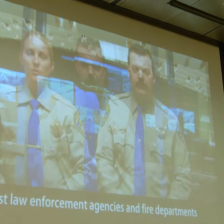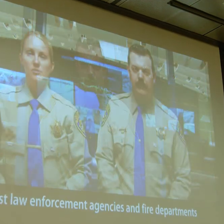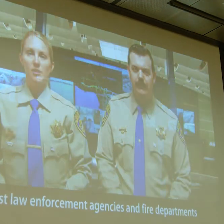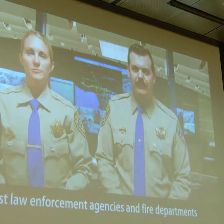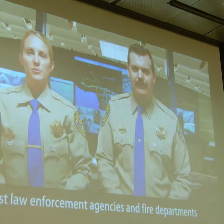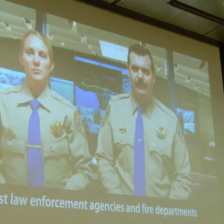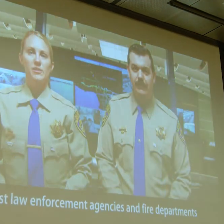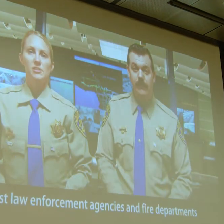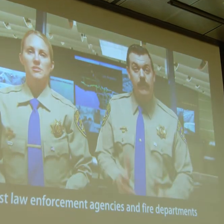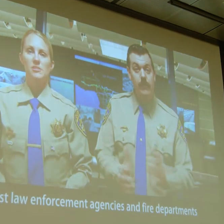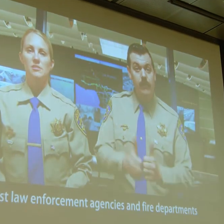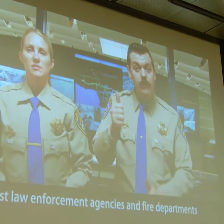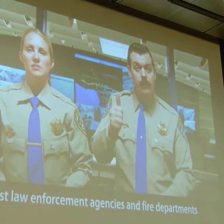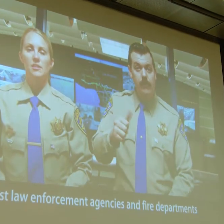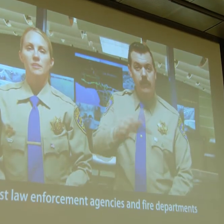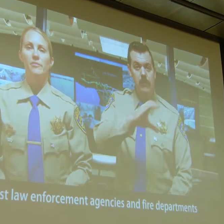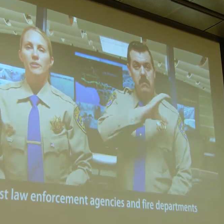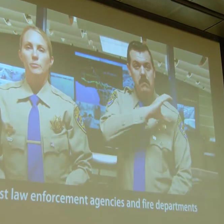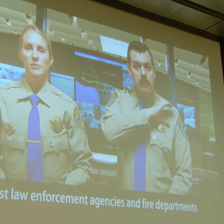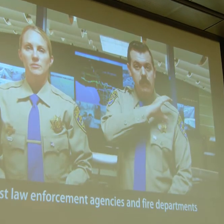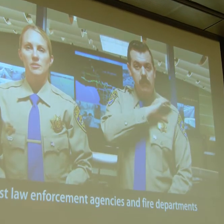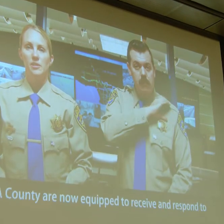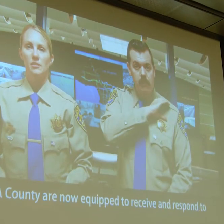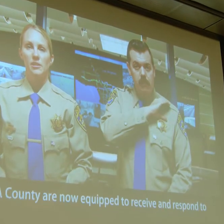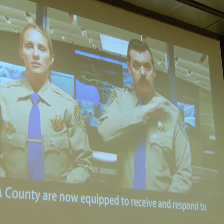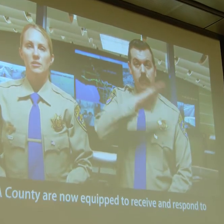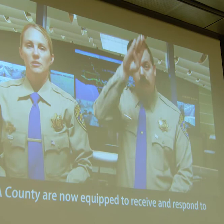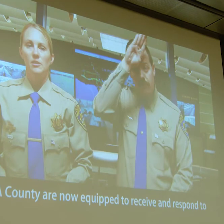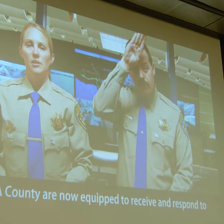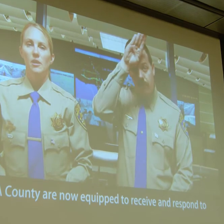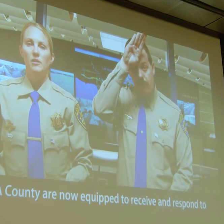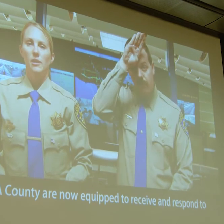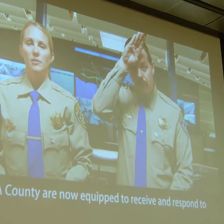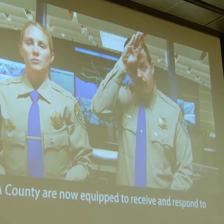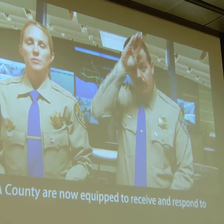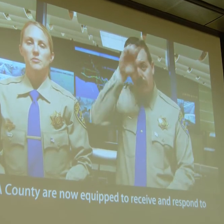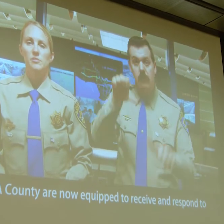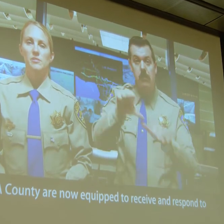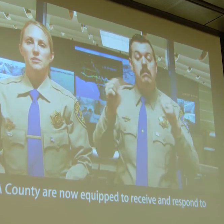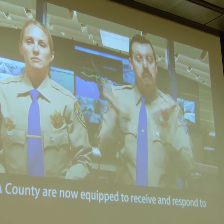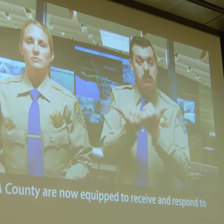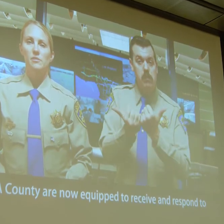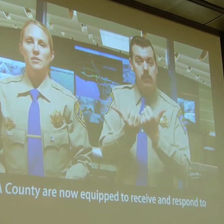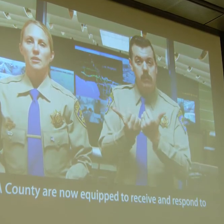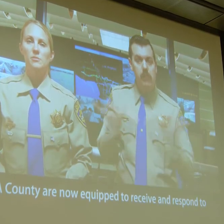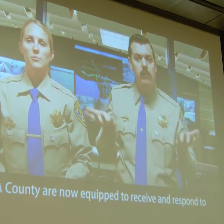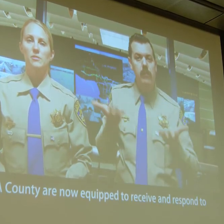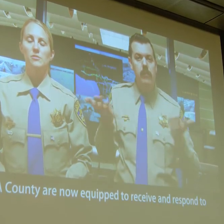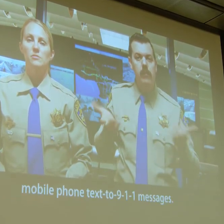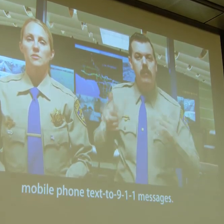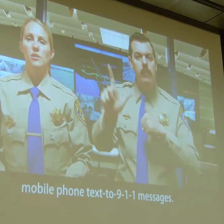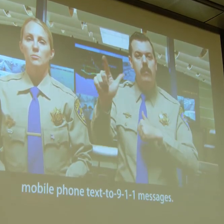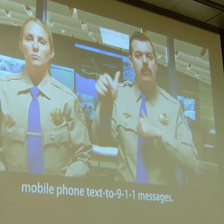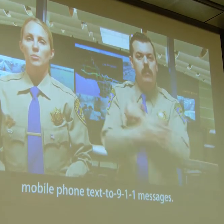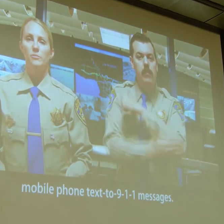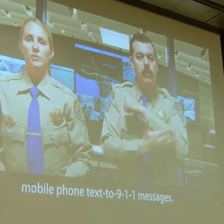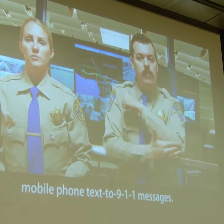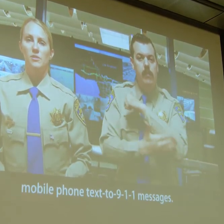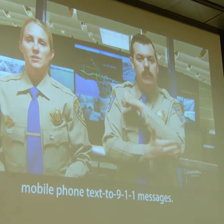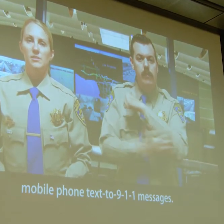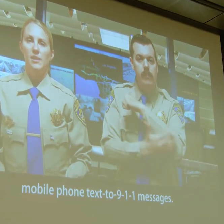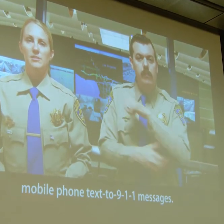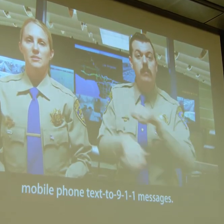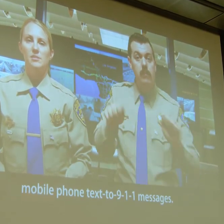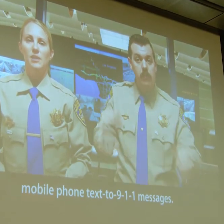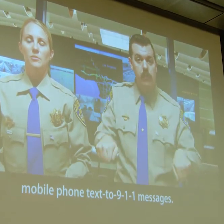The law enforcement agencies and fire departments in LA County are now equipped to receive and respond to mobile